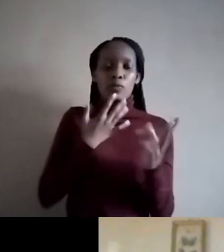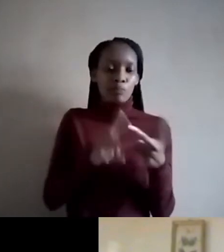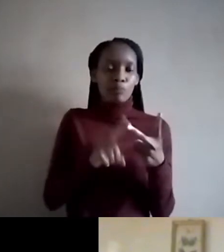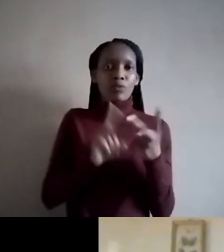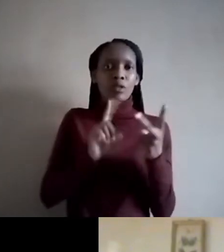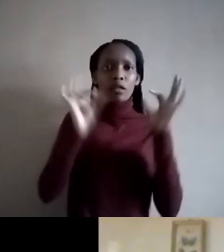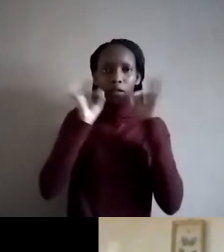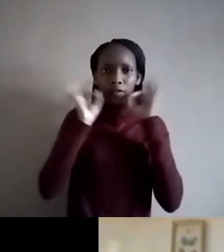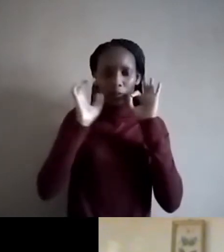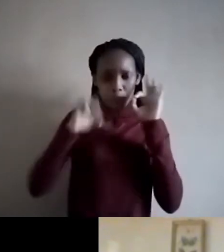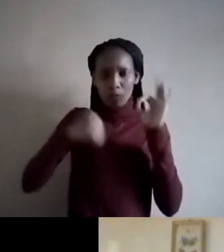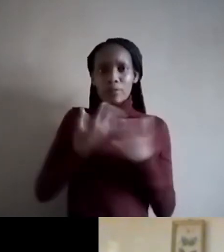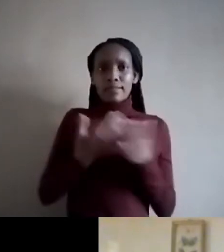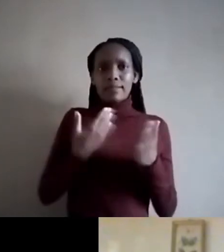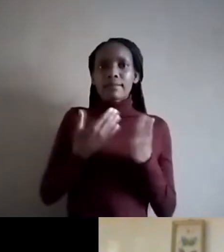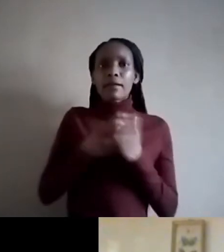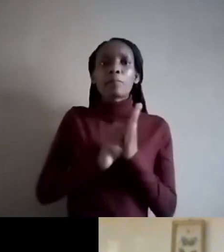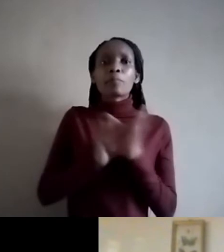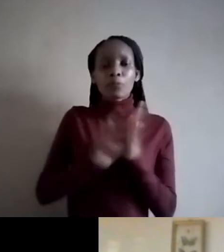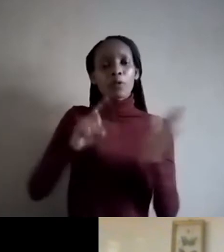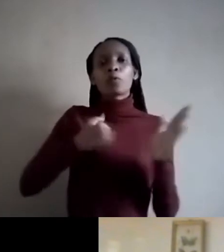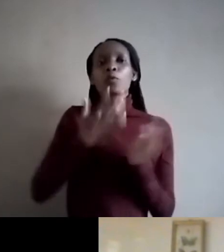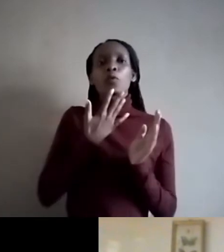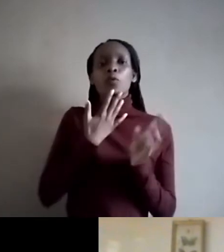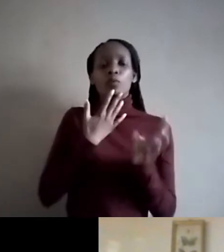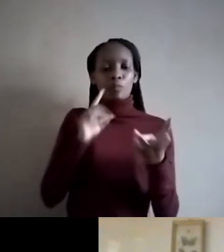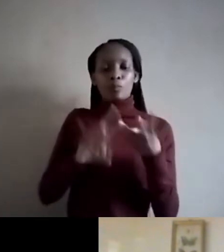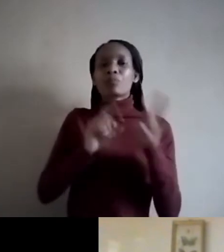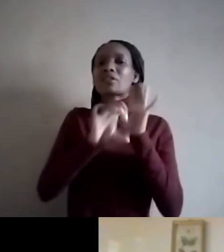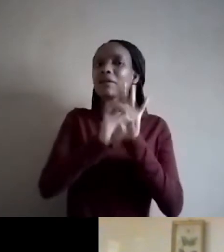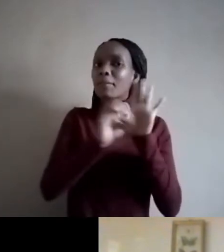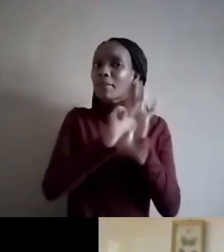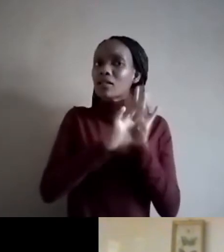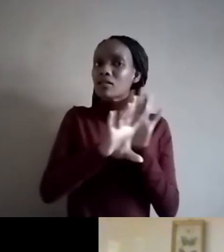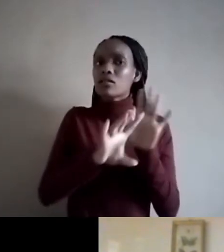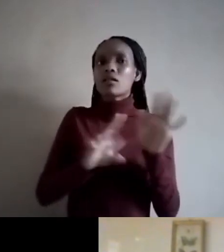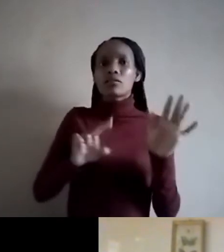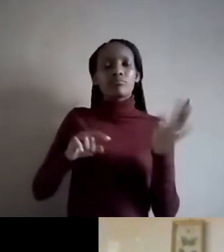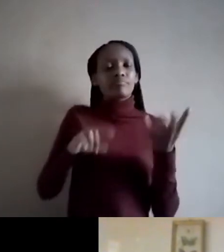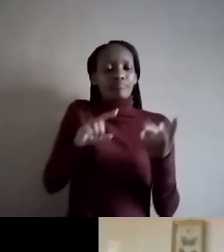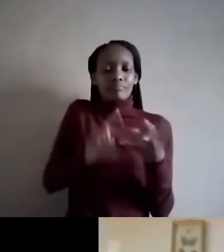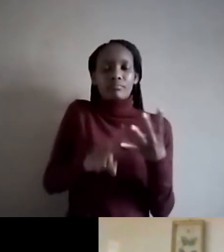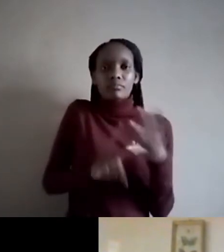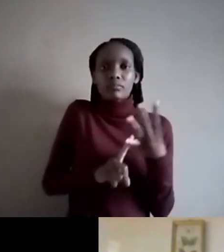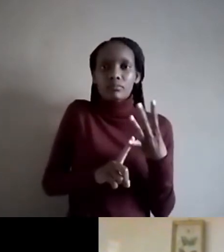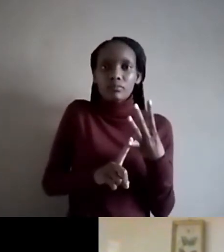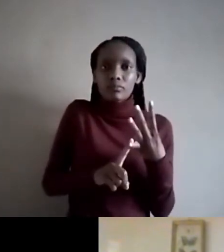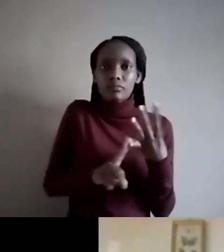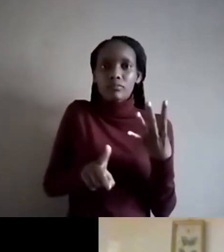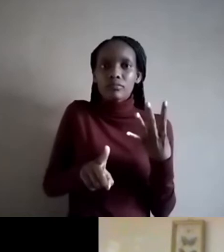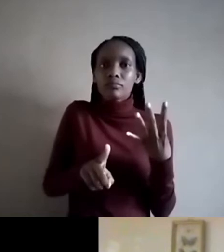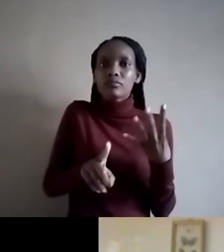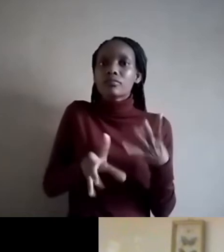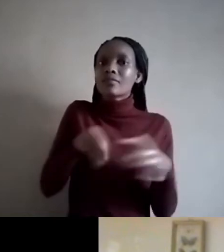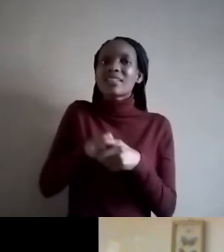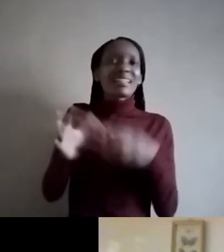we are. Media in its various formations, including just making it a point that wherever we are,